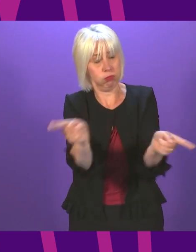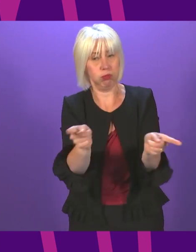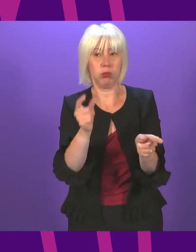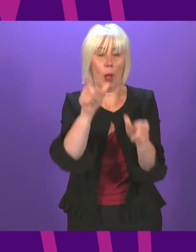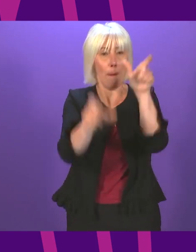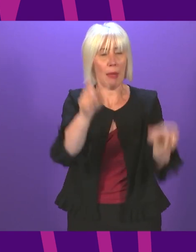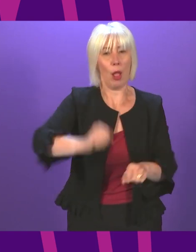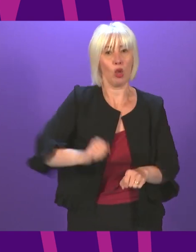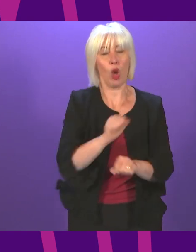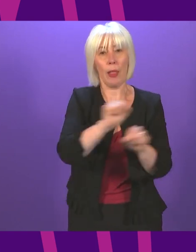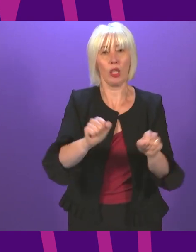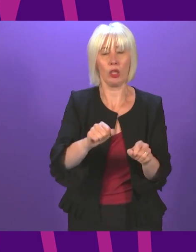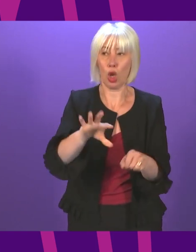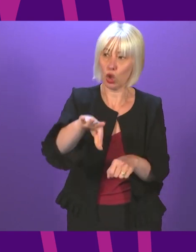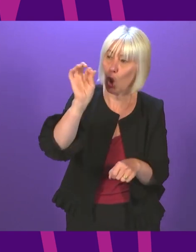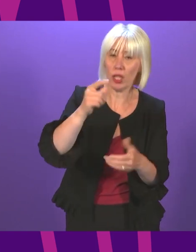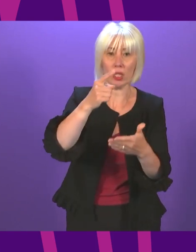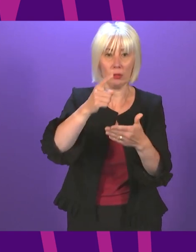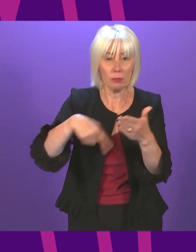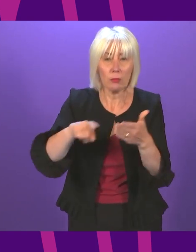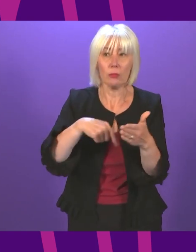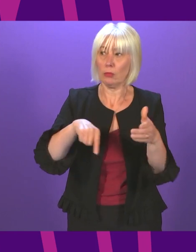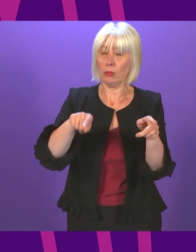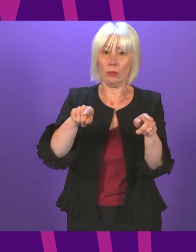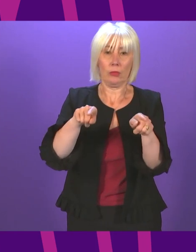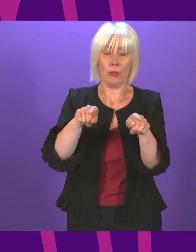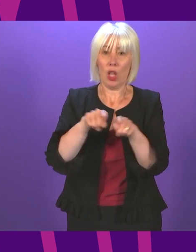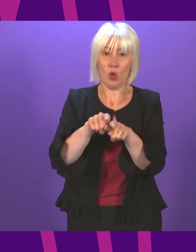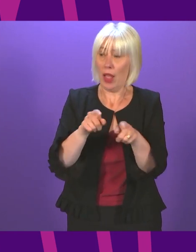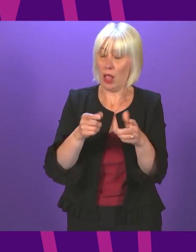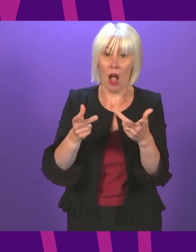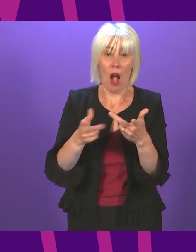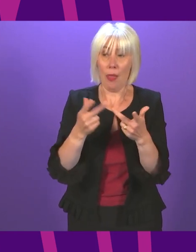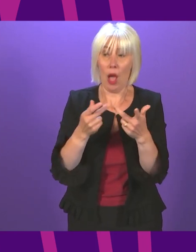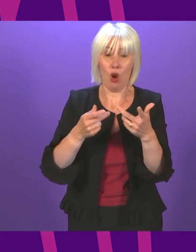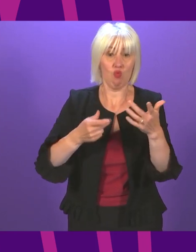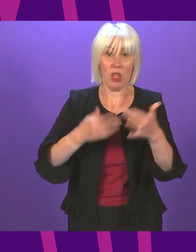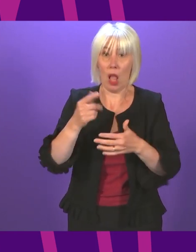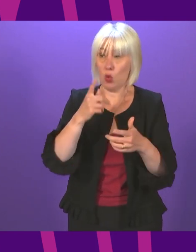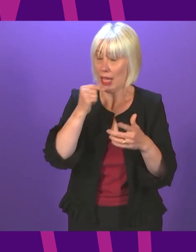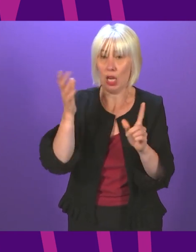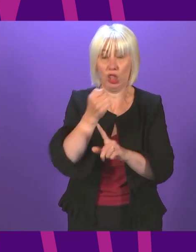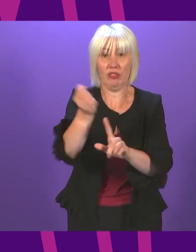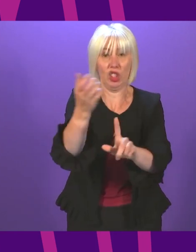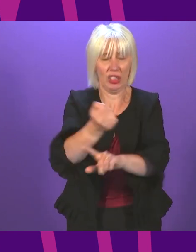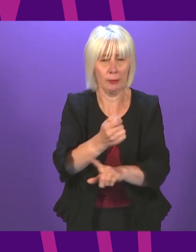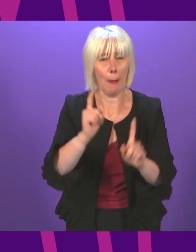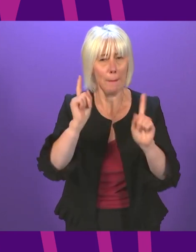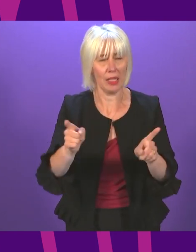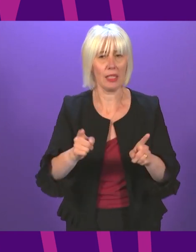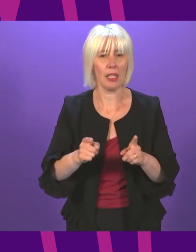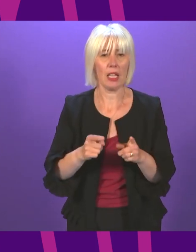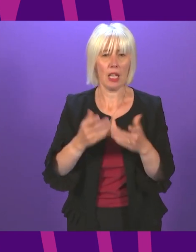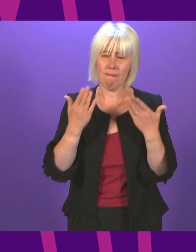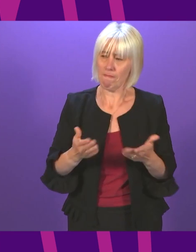and one with historic vote shares and many other record-breaking results along the way so let's have